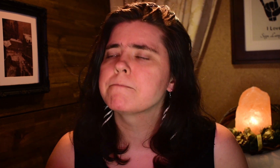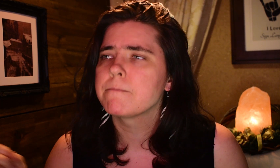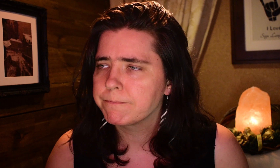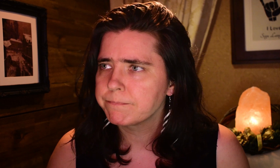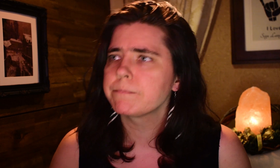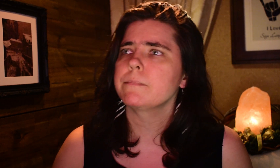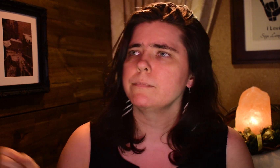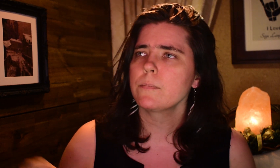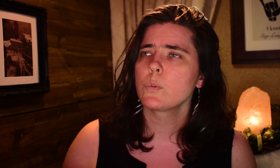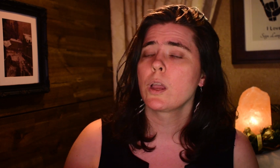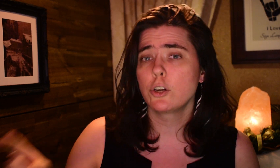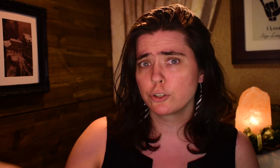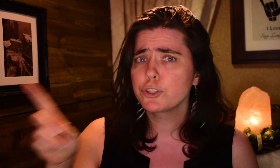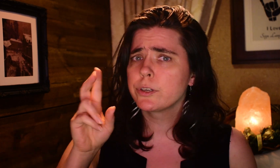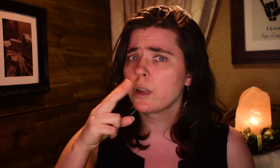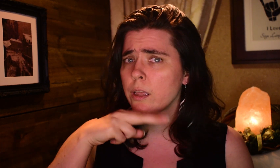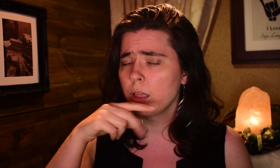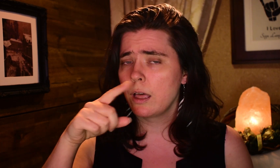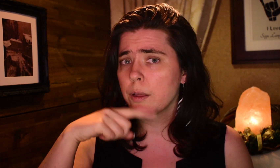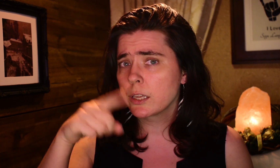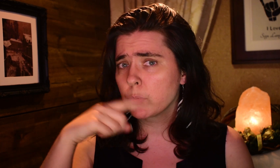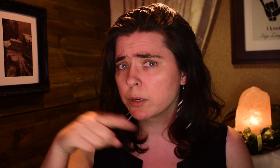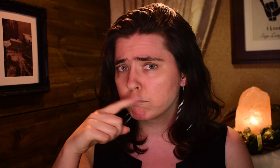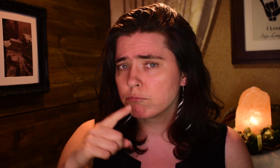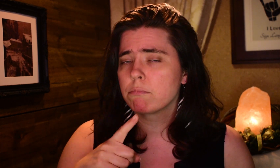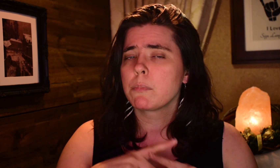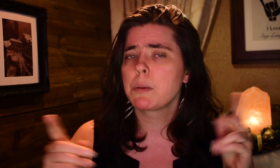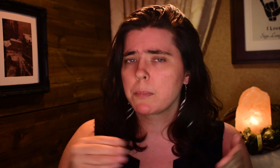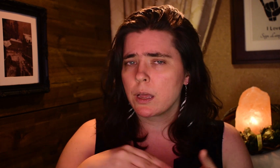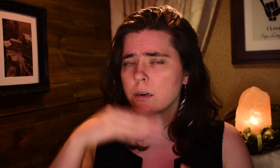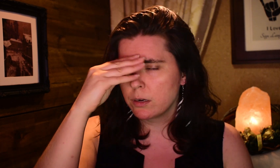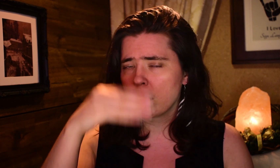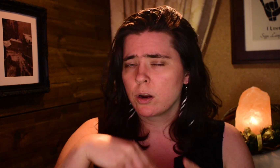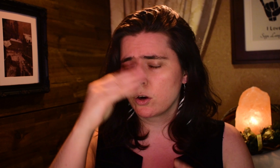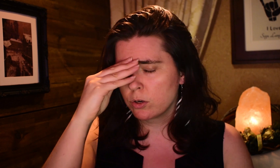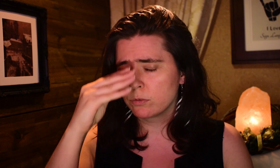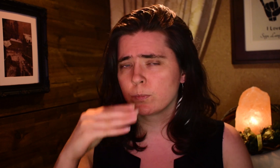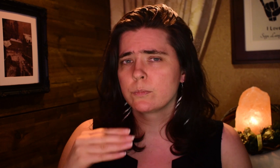Yeah. She's hearing, but she learned